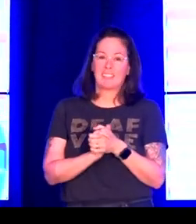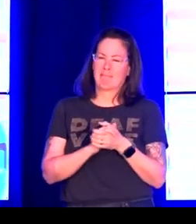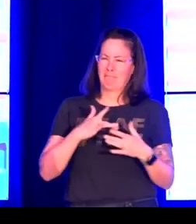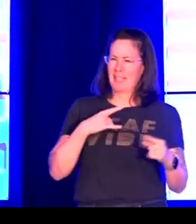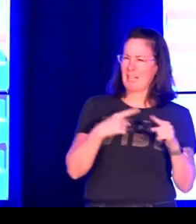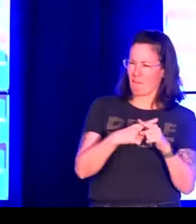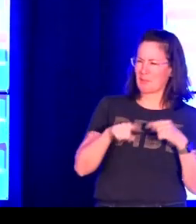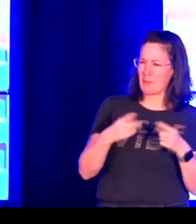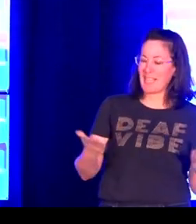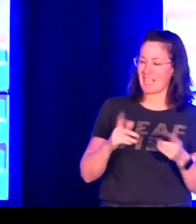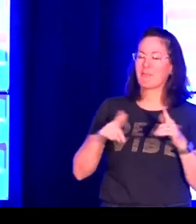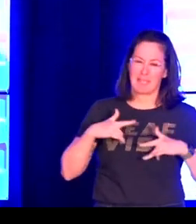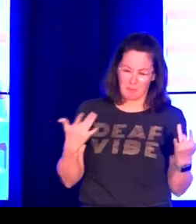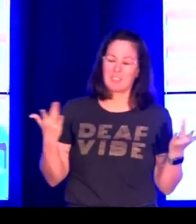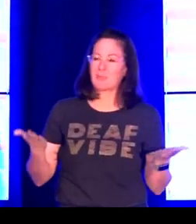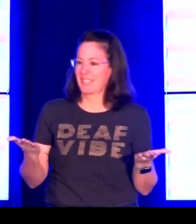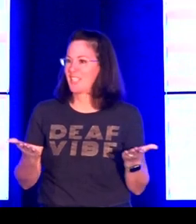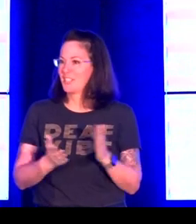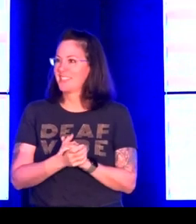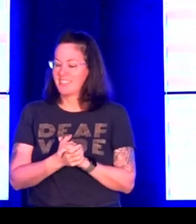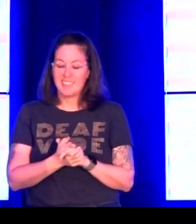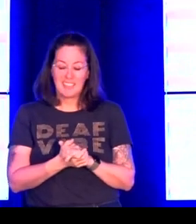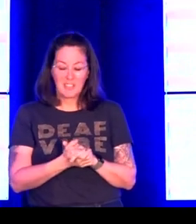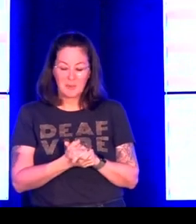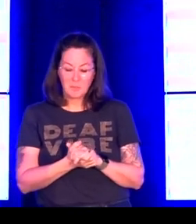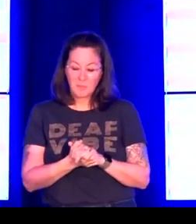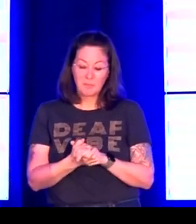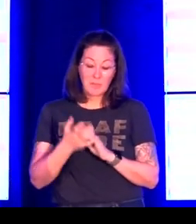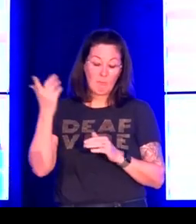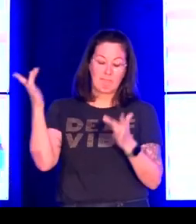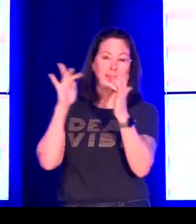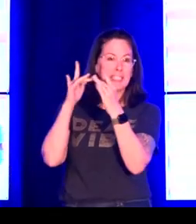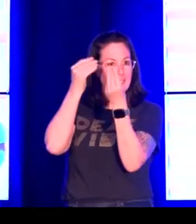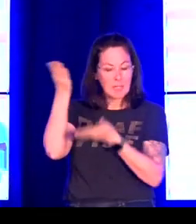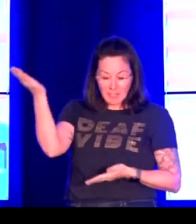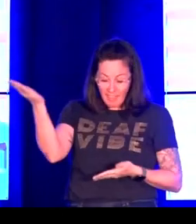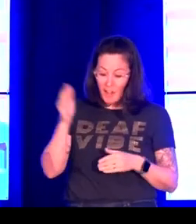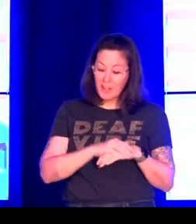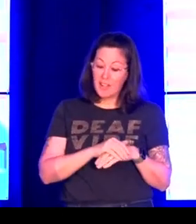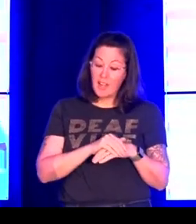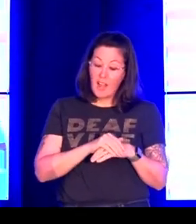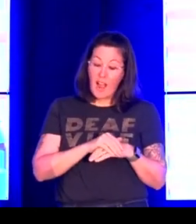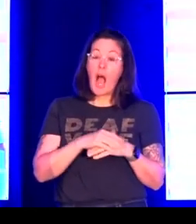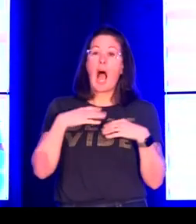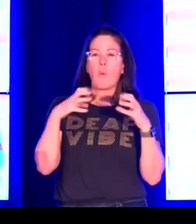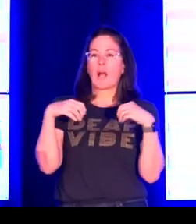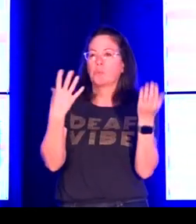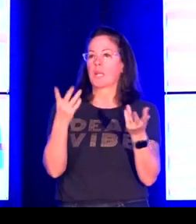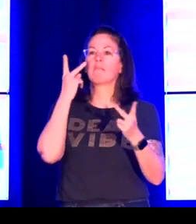Thank you for having me here tonight. I am thrilled to be here. It is complicated to physically be here, but I'm thrilled to be here.